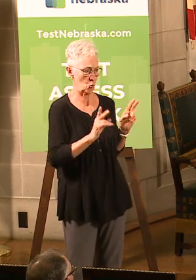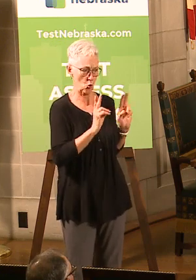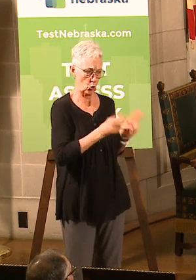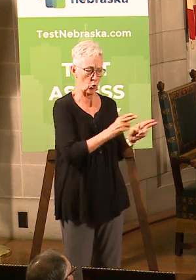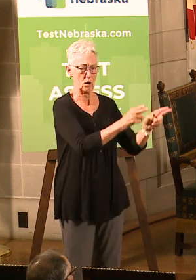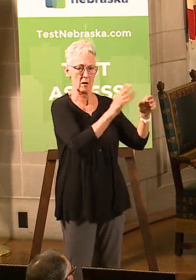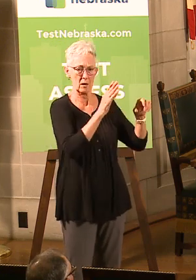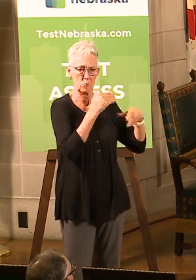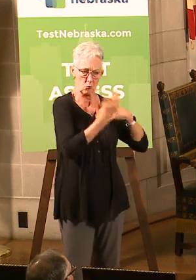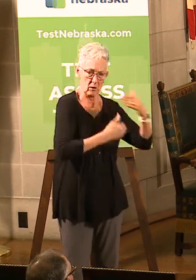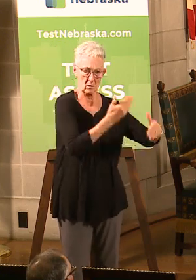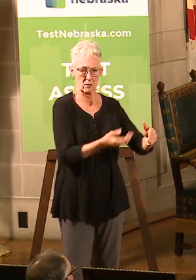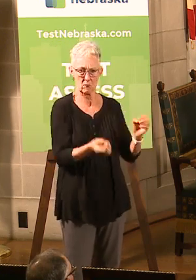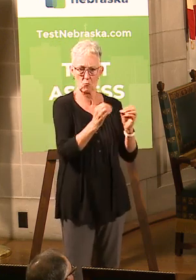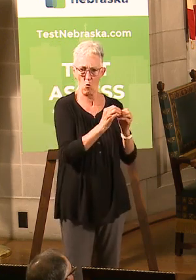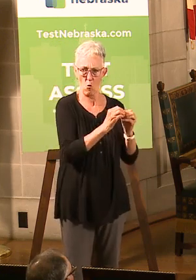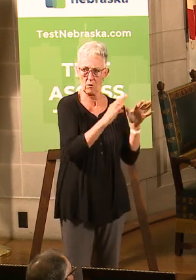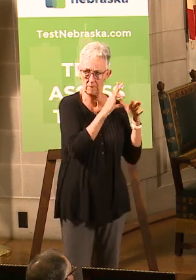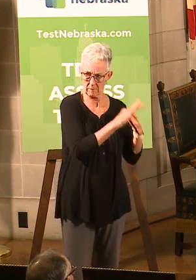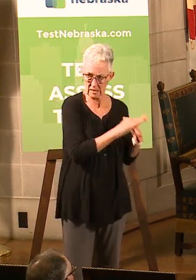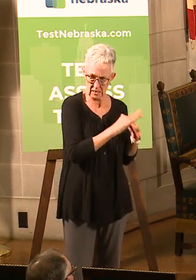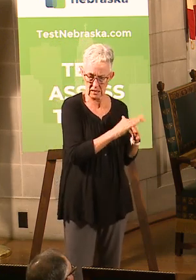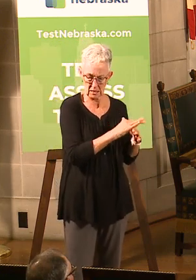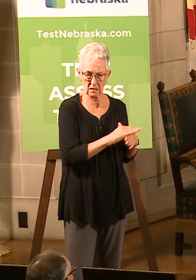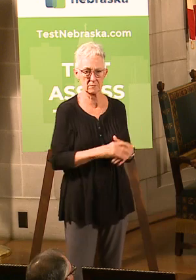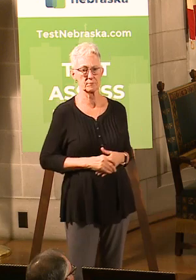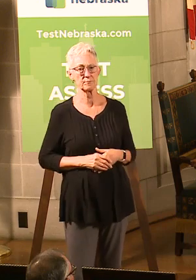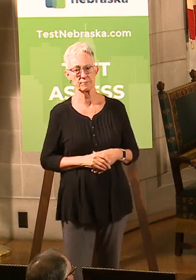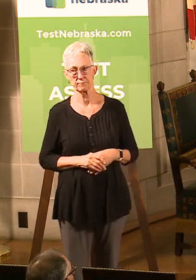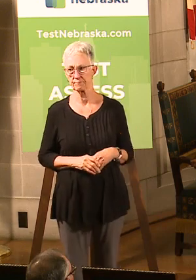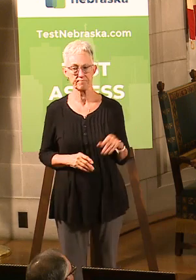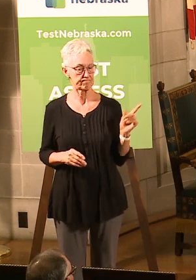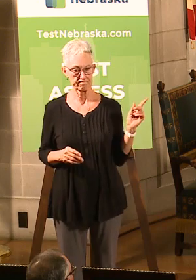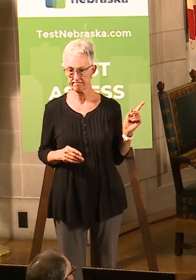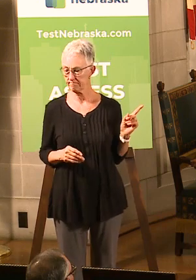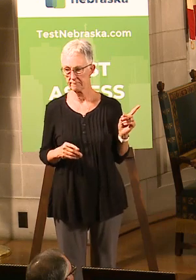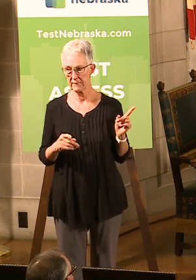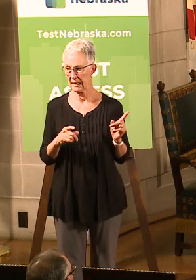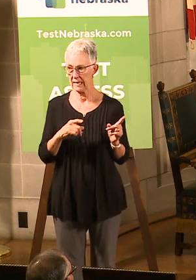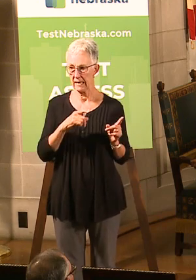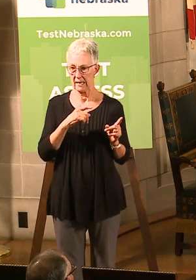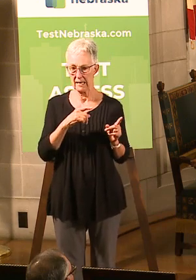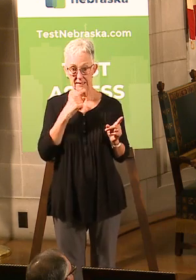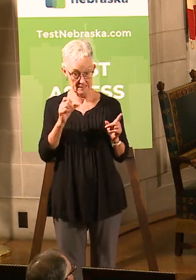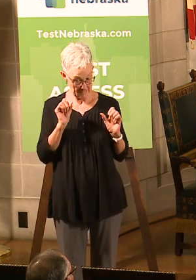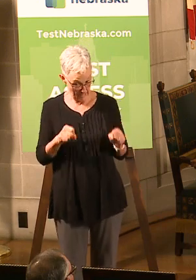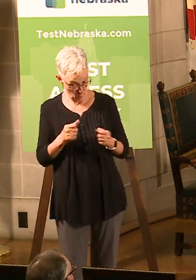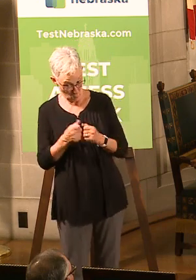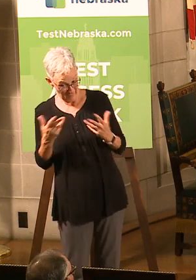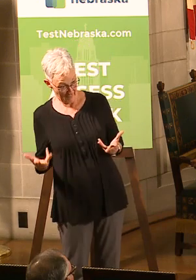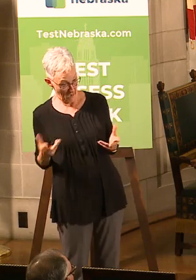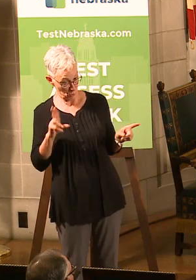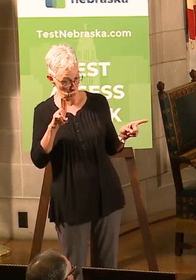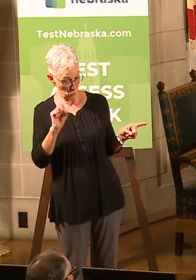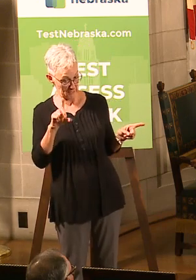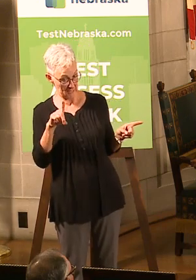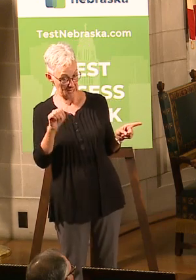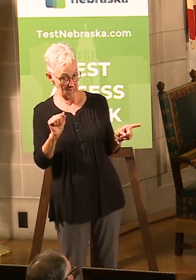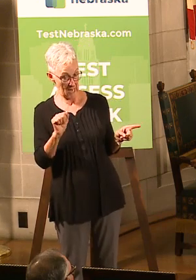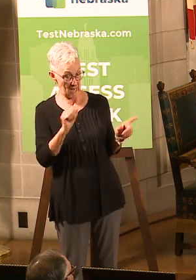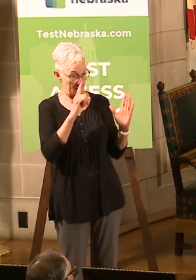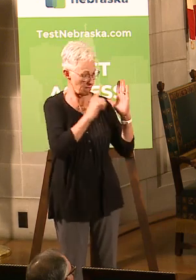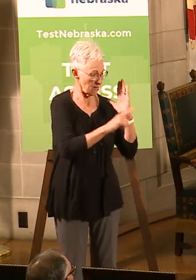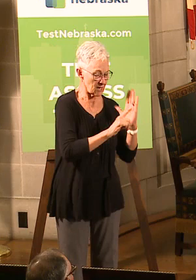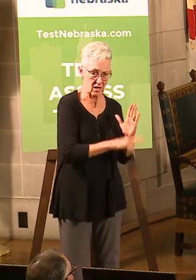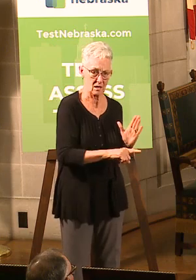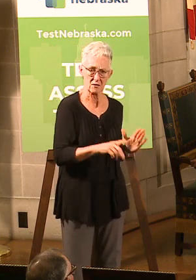inspector to be able to sell product to the public in general will have to get a USDA inspection first, or a certified first, and then they can